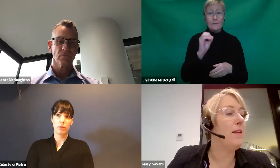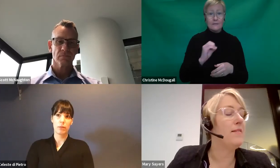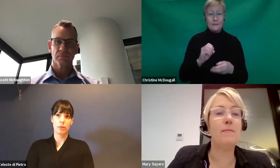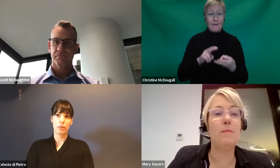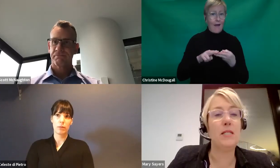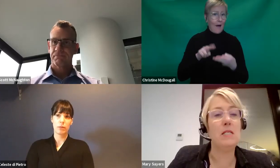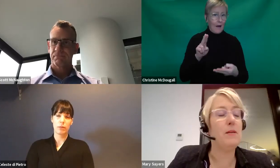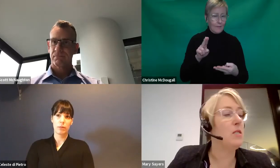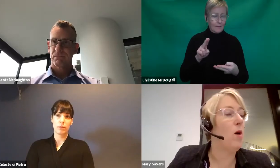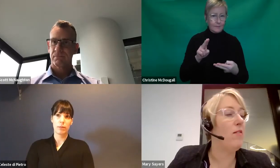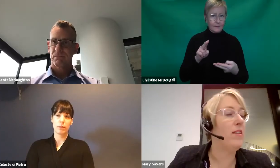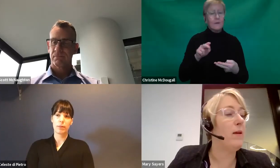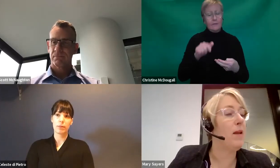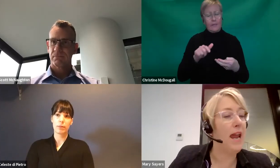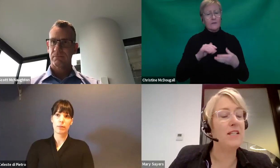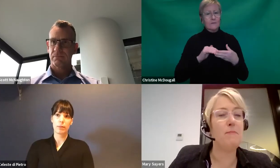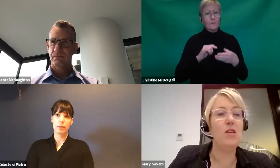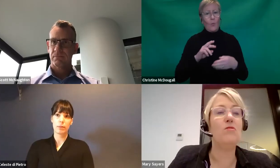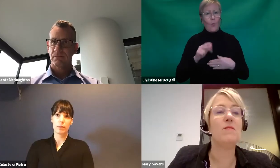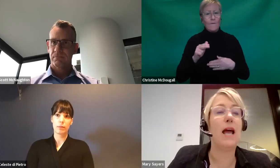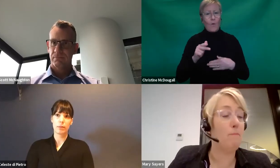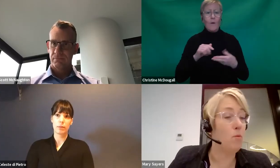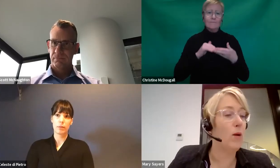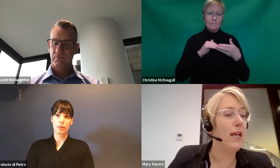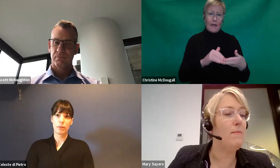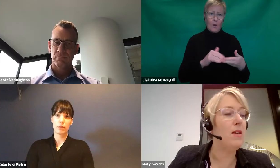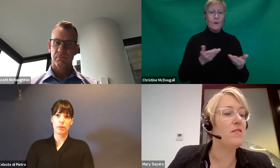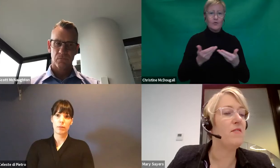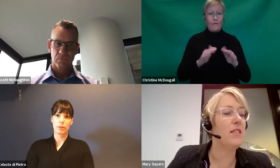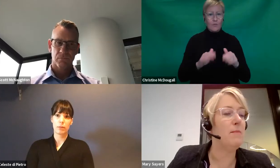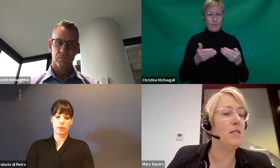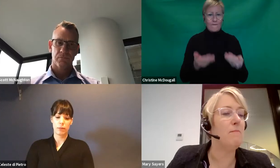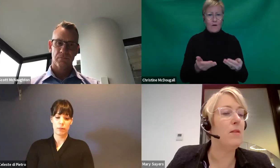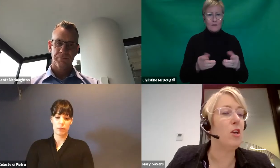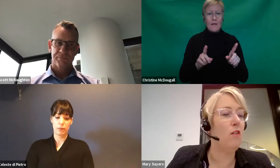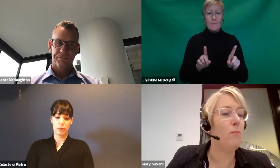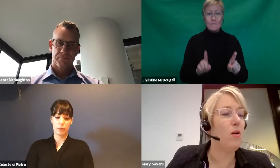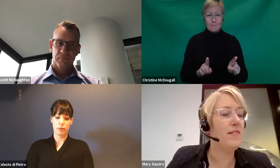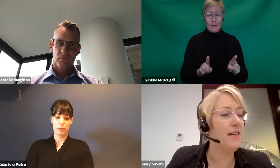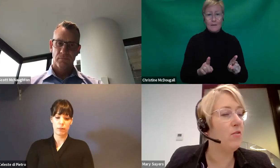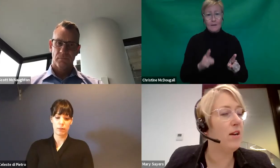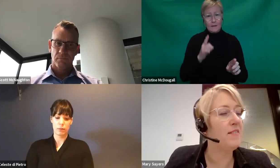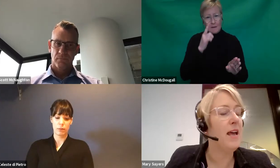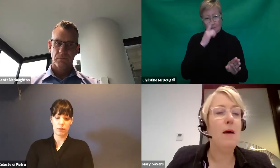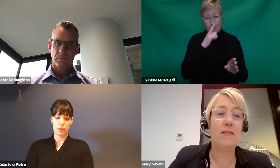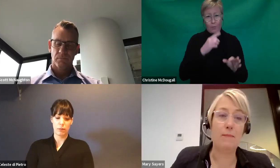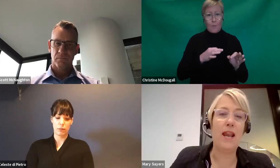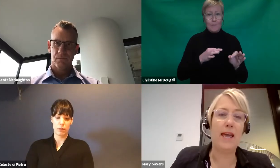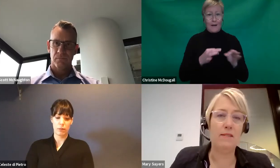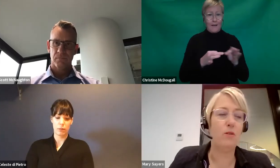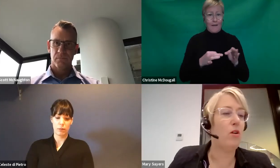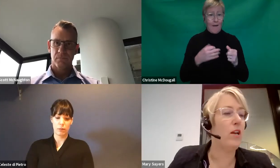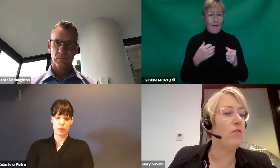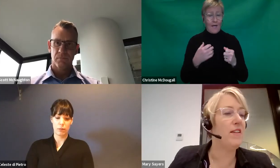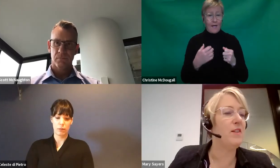But some of the participants are worried that their plan is being used up more quickly because of the 10% COVID price increase, but their